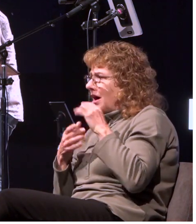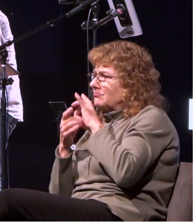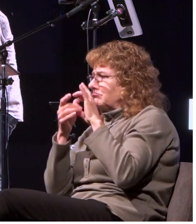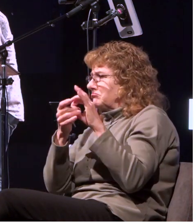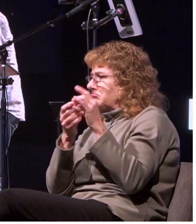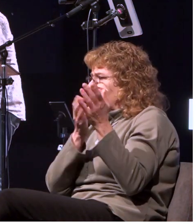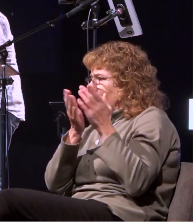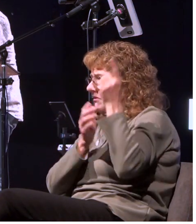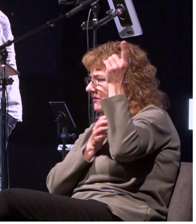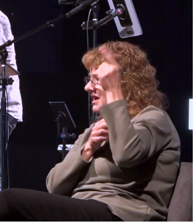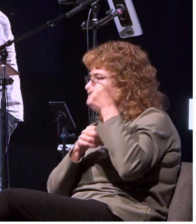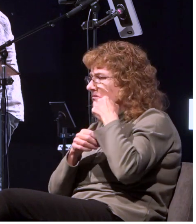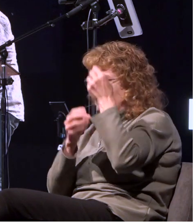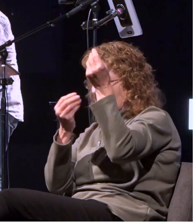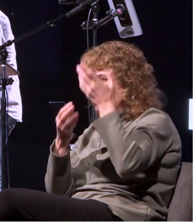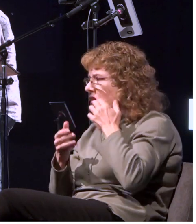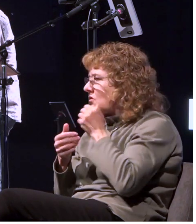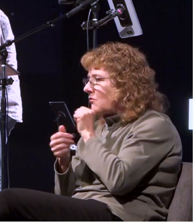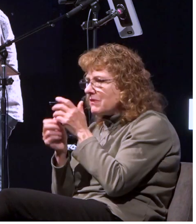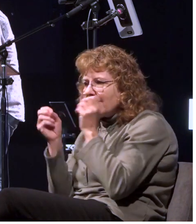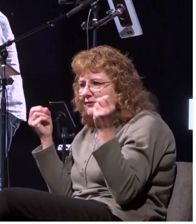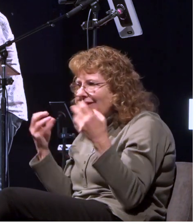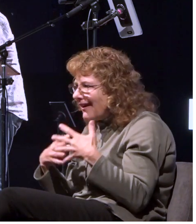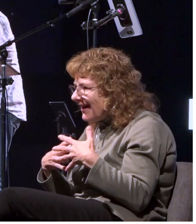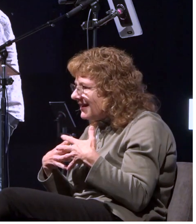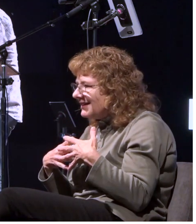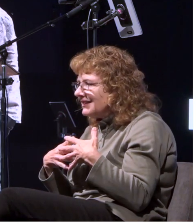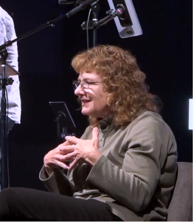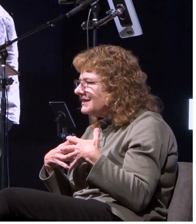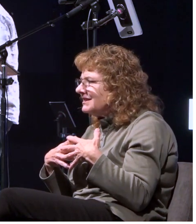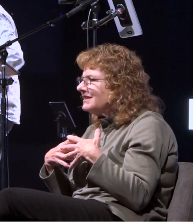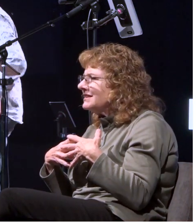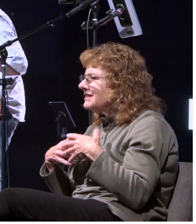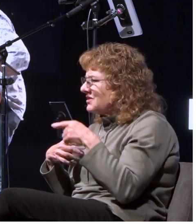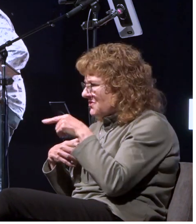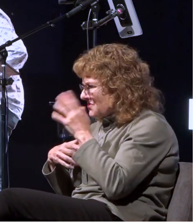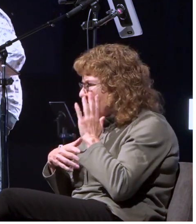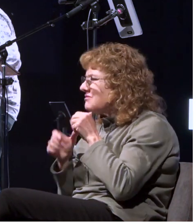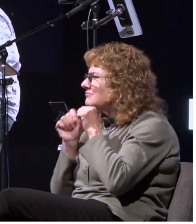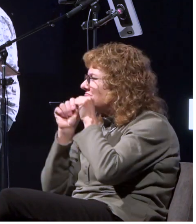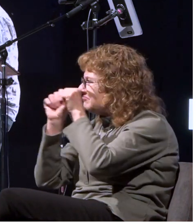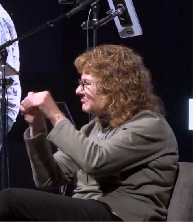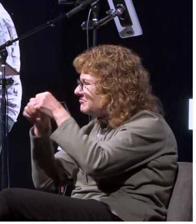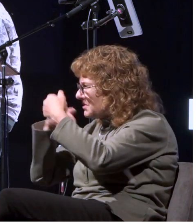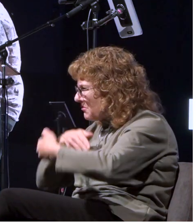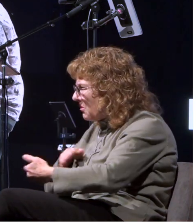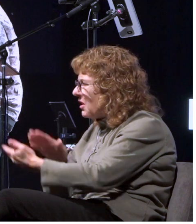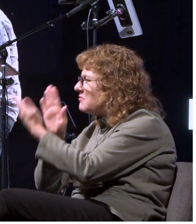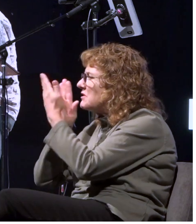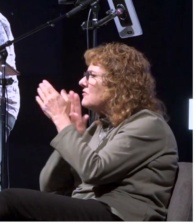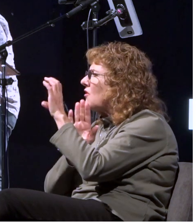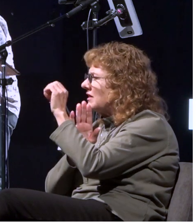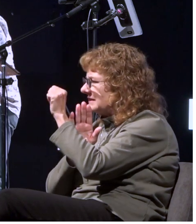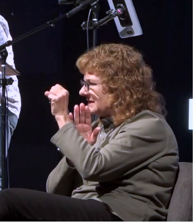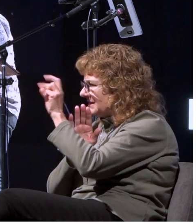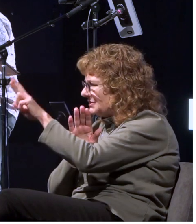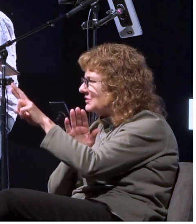he said don't be afraid you must uh be brought before caesar that's important and indeed god has granted you all